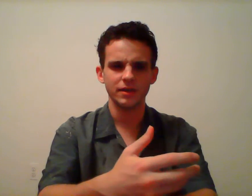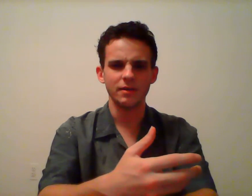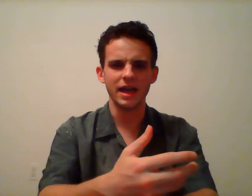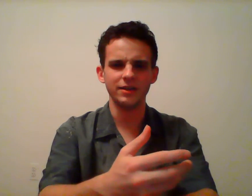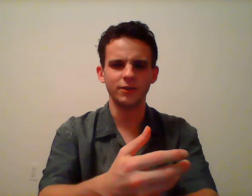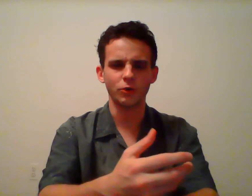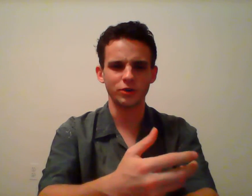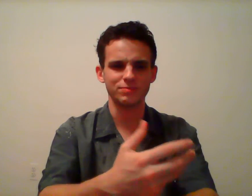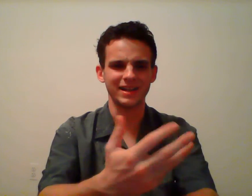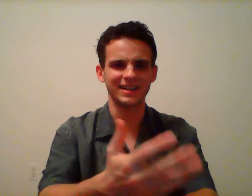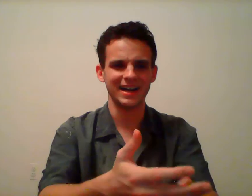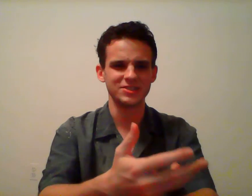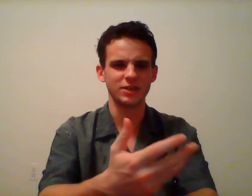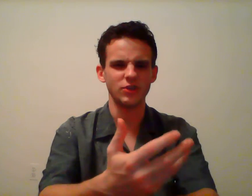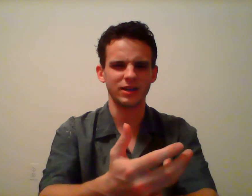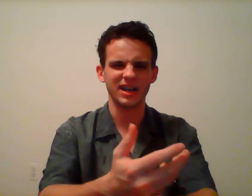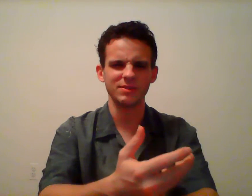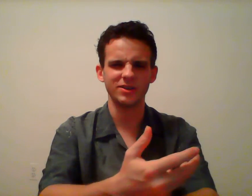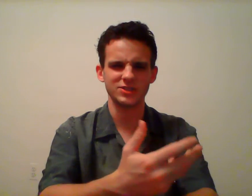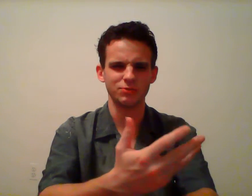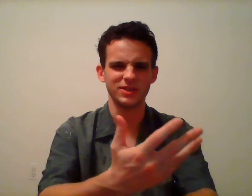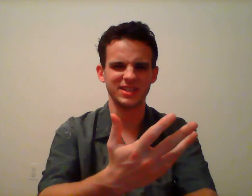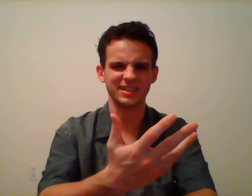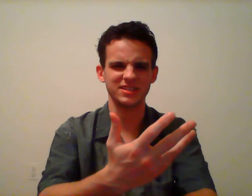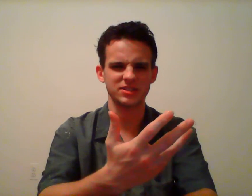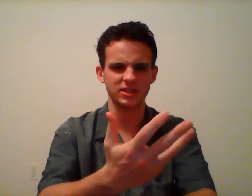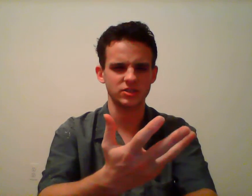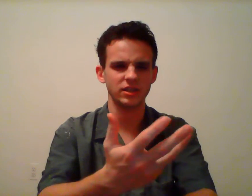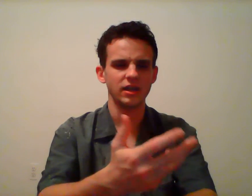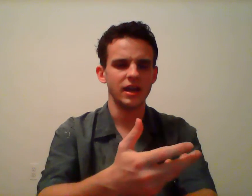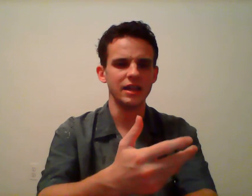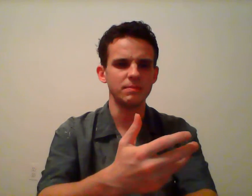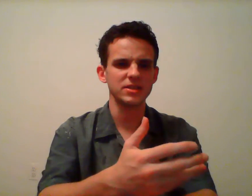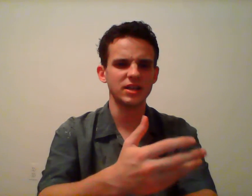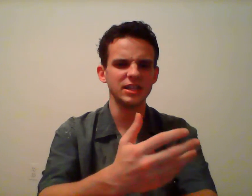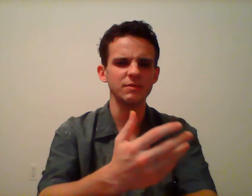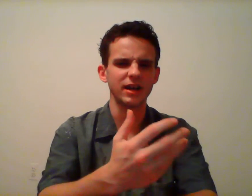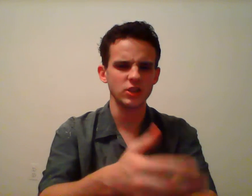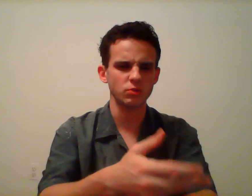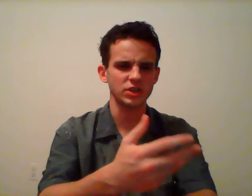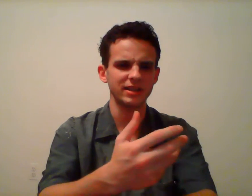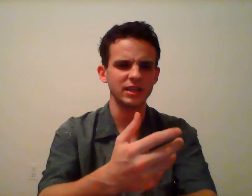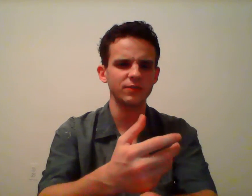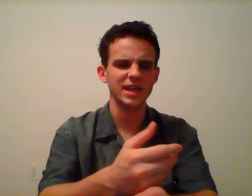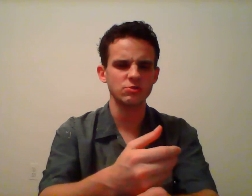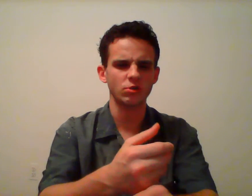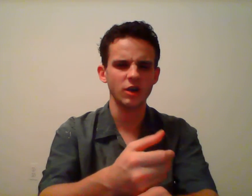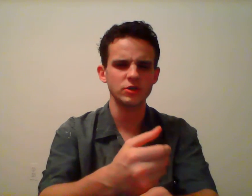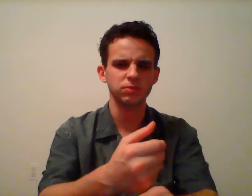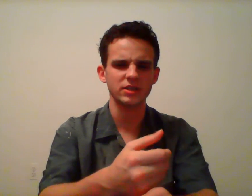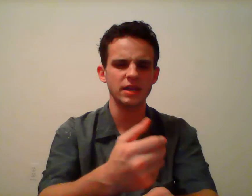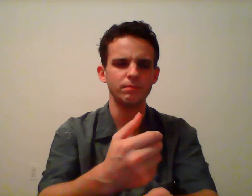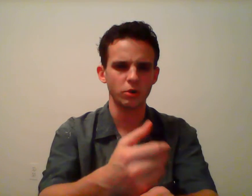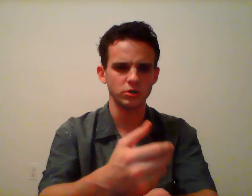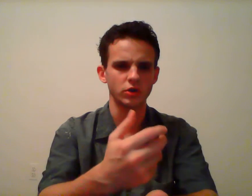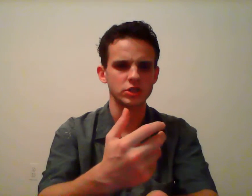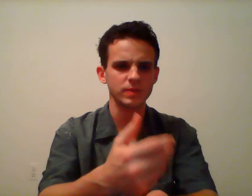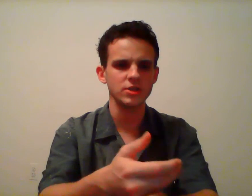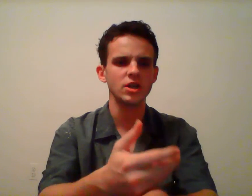And, of course, mankind instead of humankind because this was 1960. And the basic idea behind this was identification requirements place a burden on speech